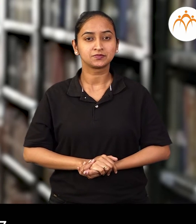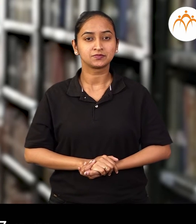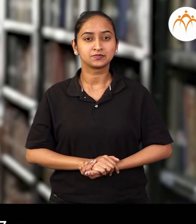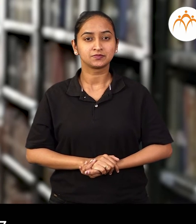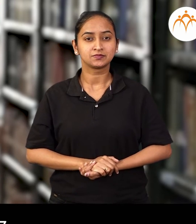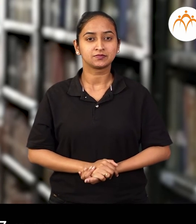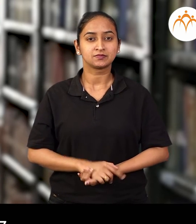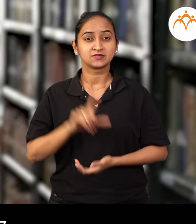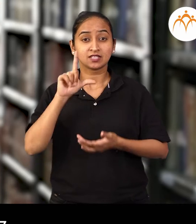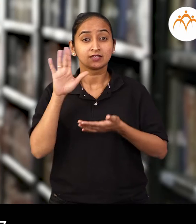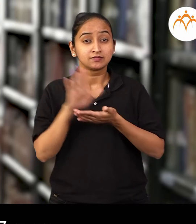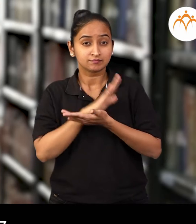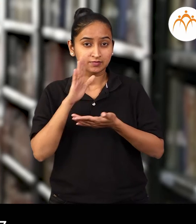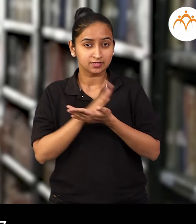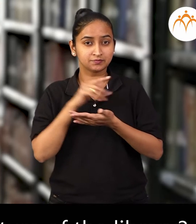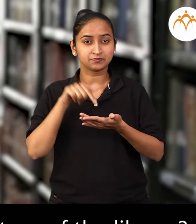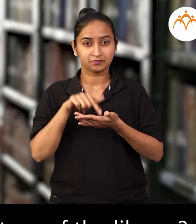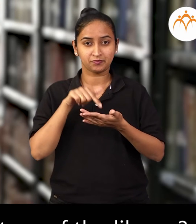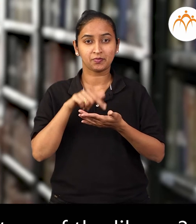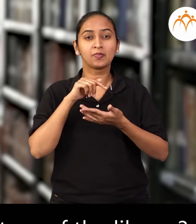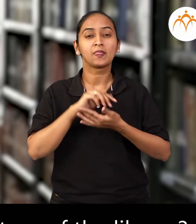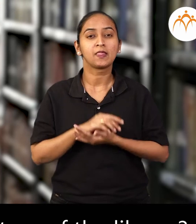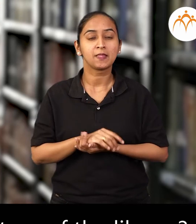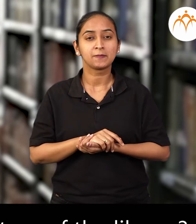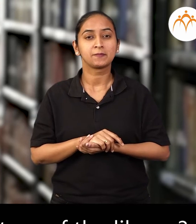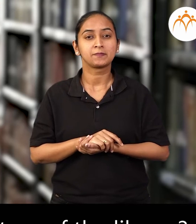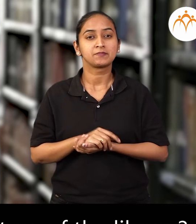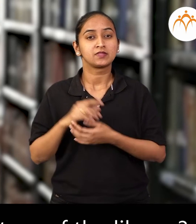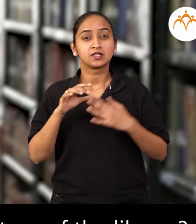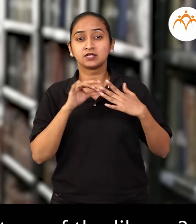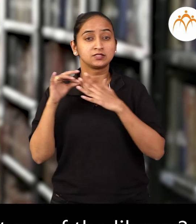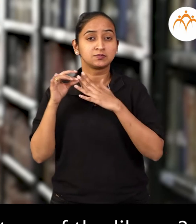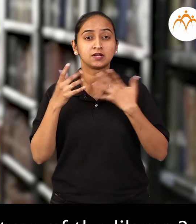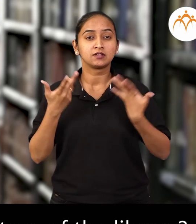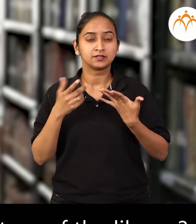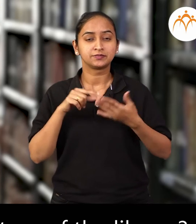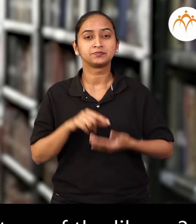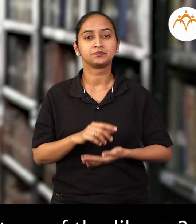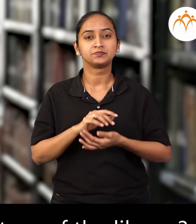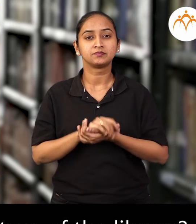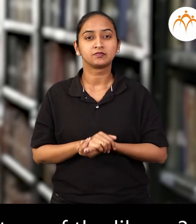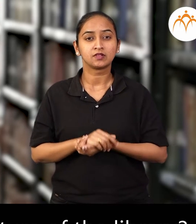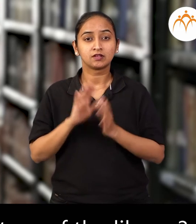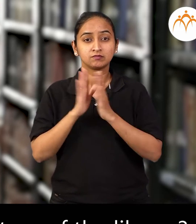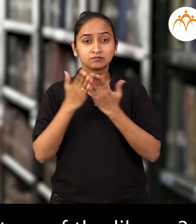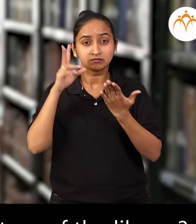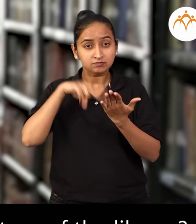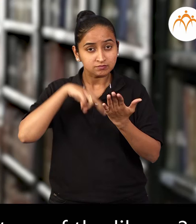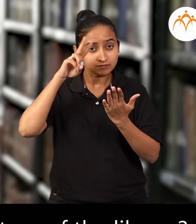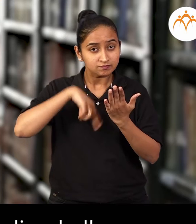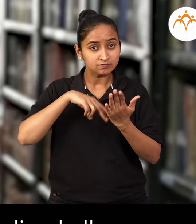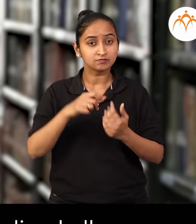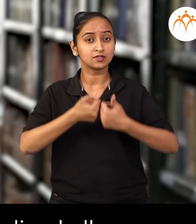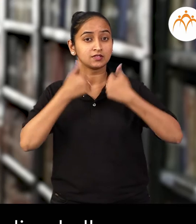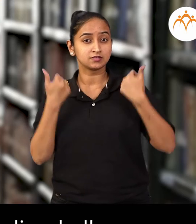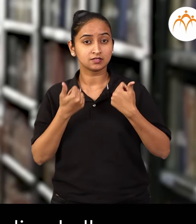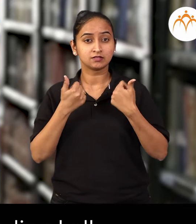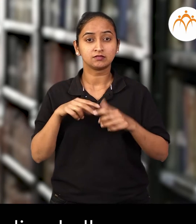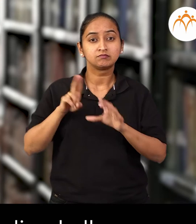p.m. What is the special feature of the library? A separate reading